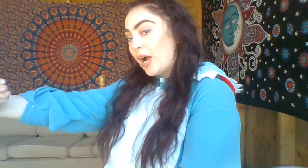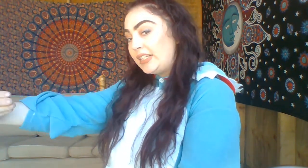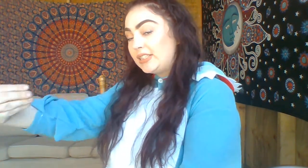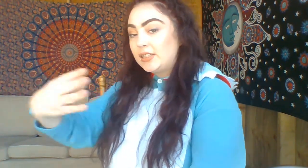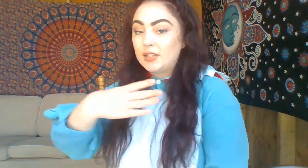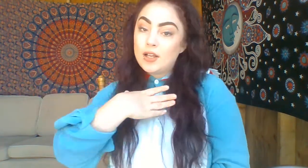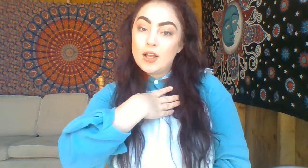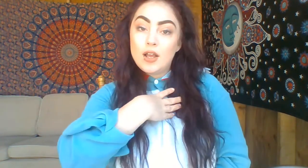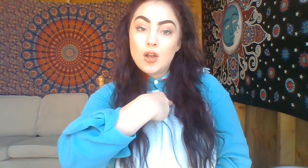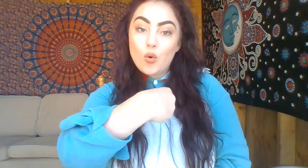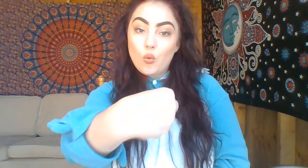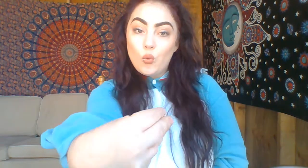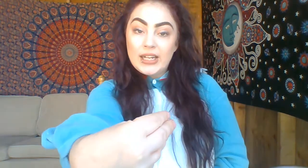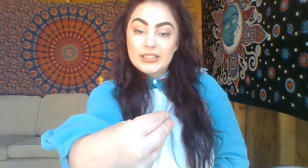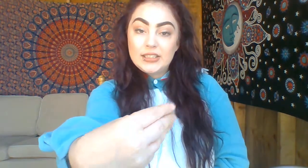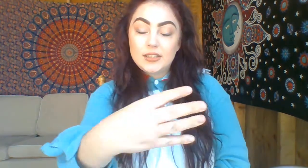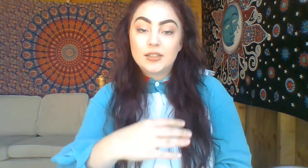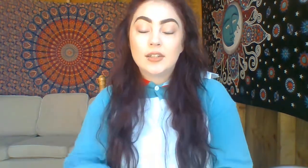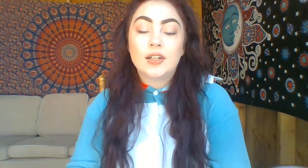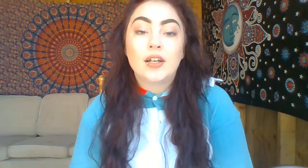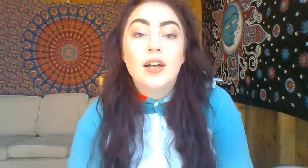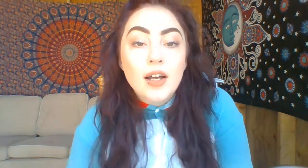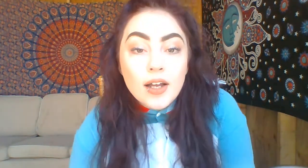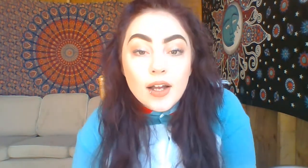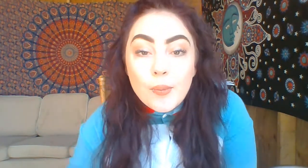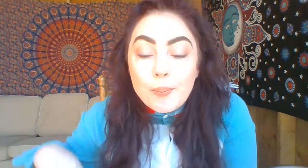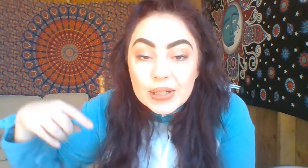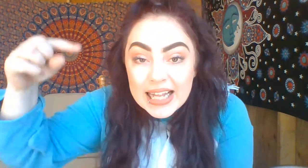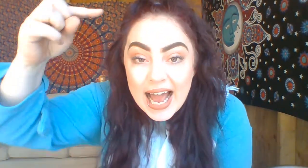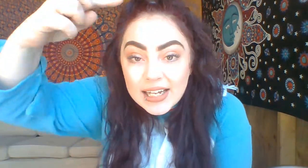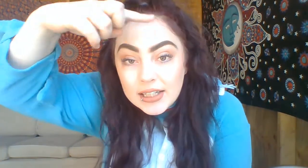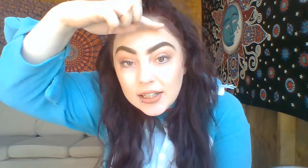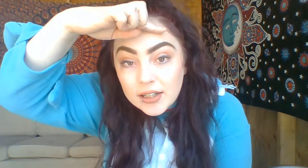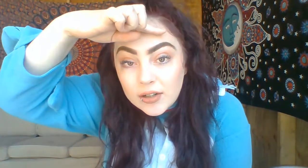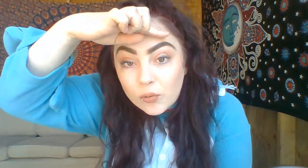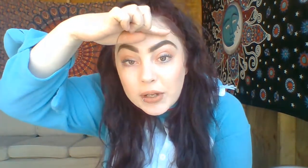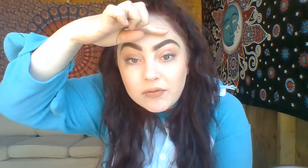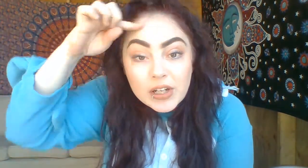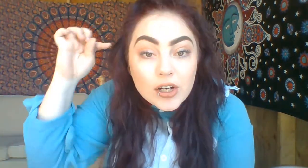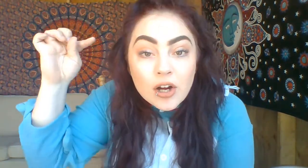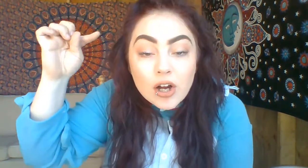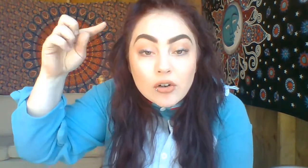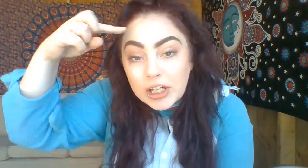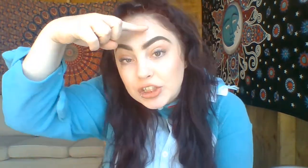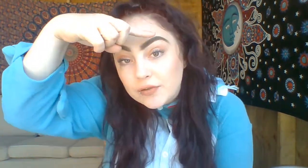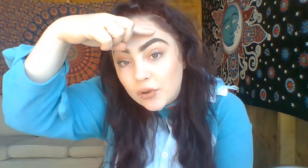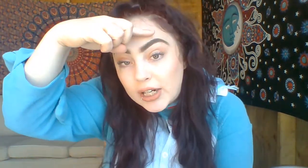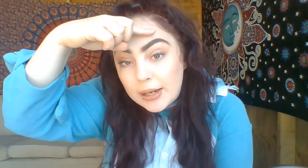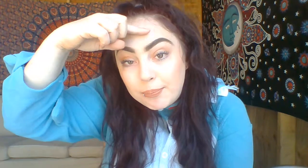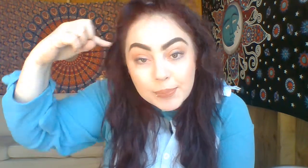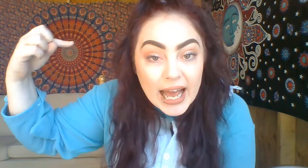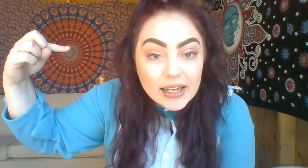White. White. Black. One finger across your forehead. Black.